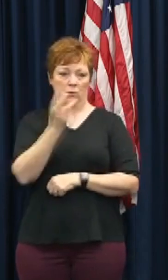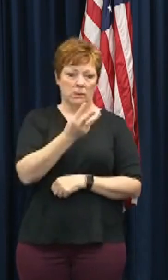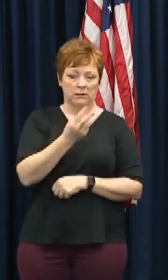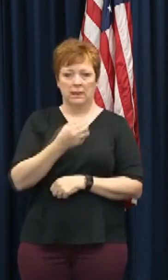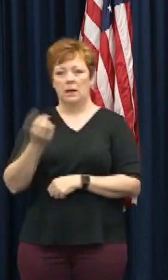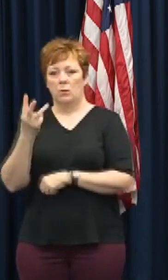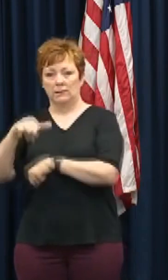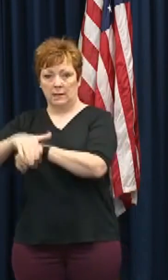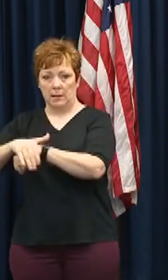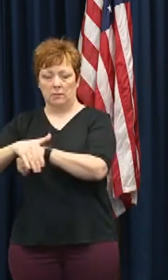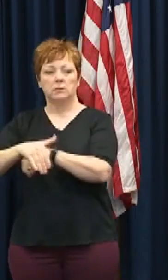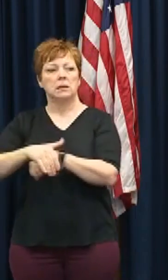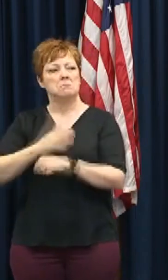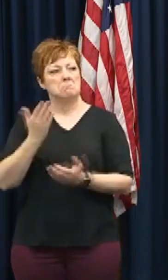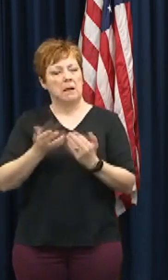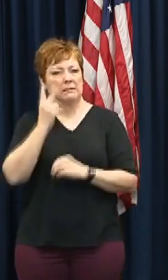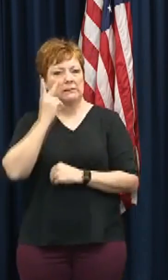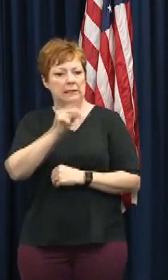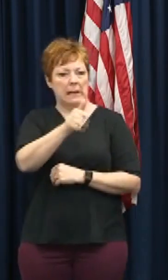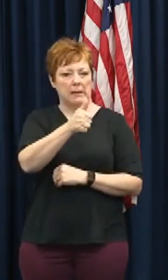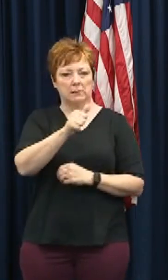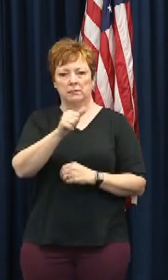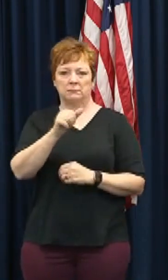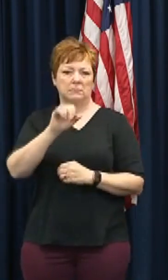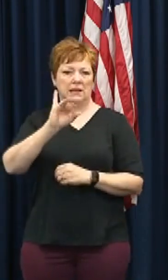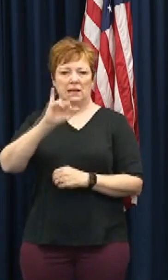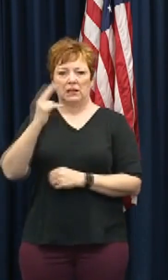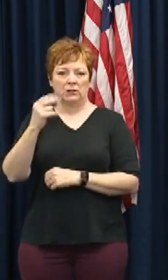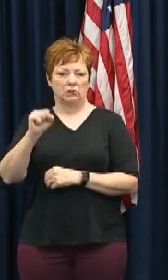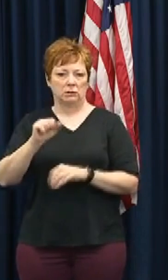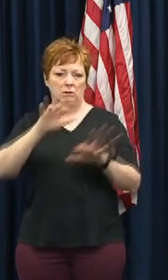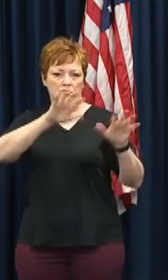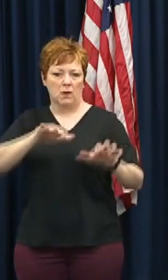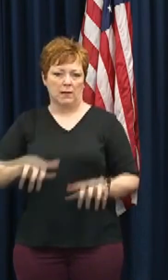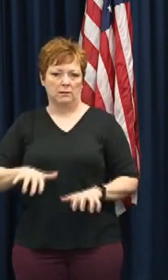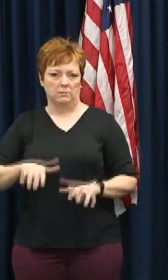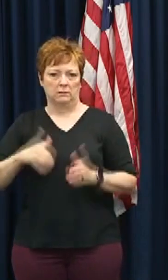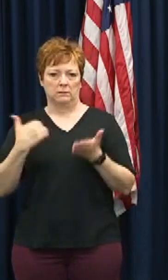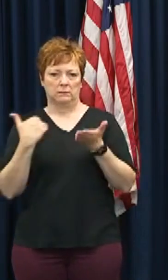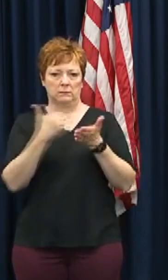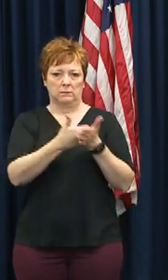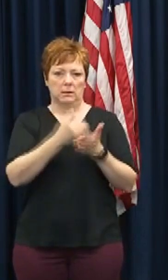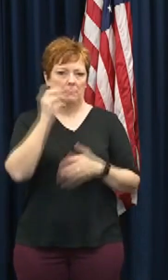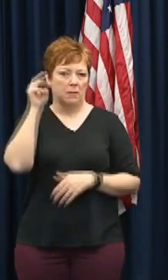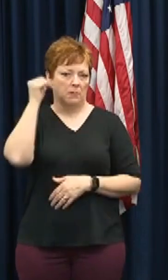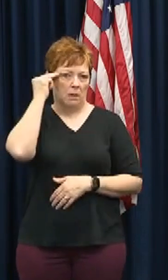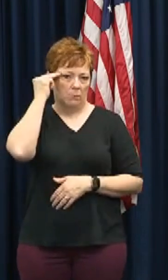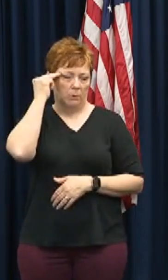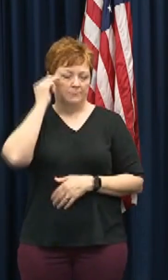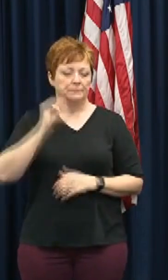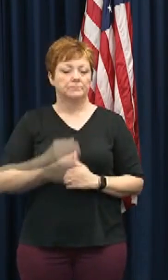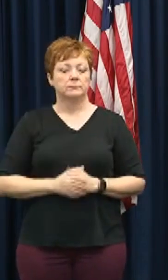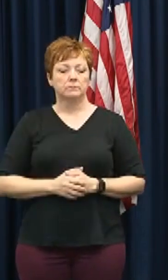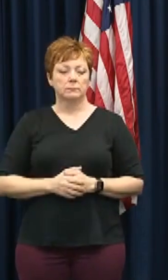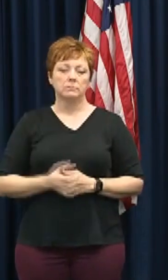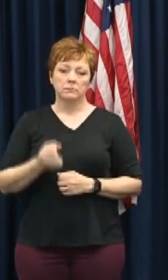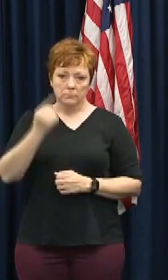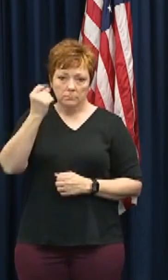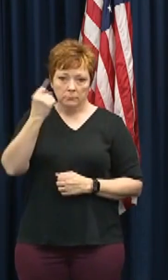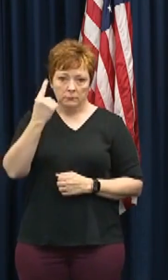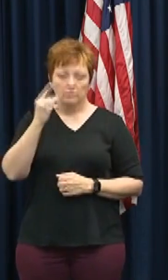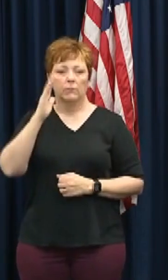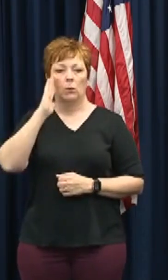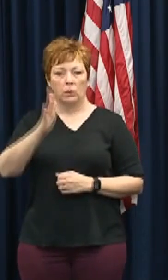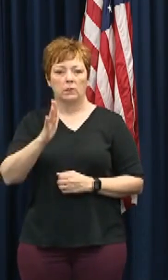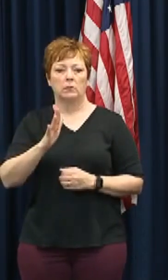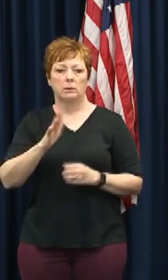we can see upwards of 8 to 10 inches of rain approaching the Montgomery area, which is, again, going to lead us to